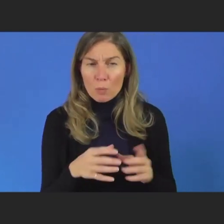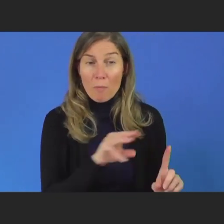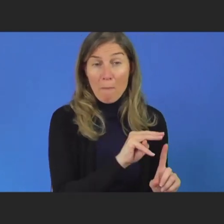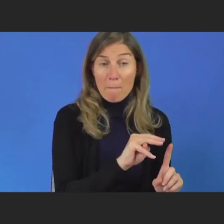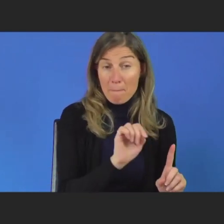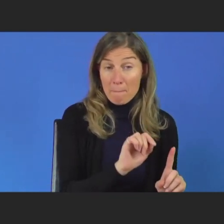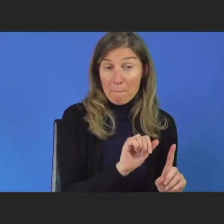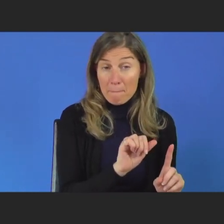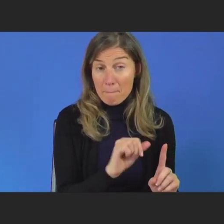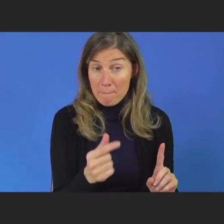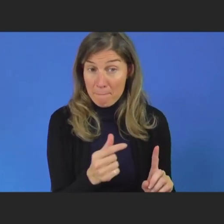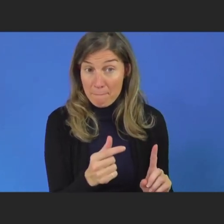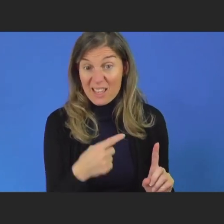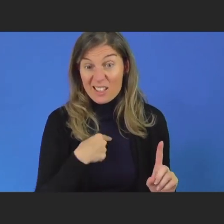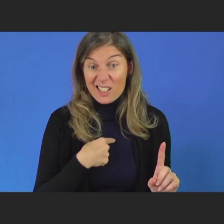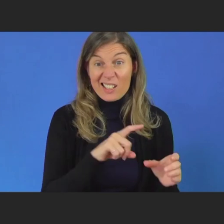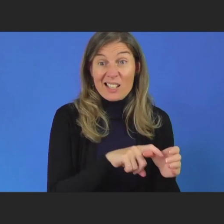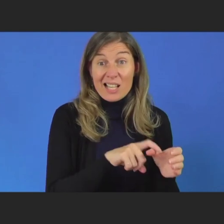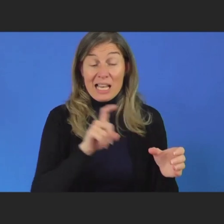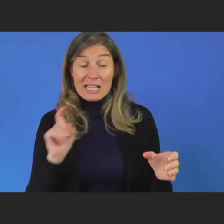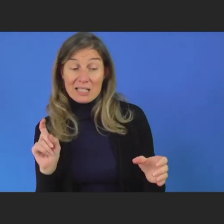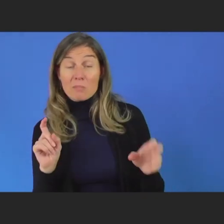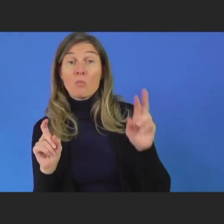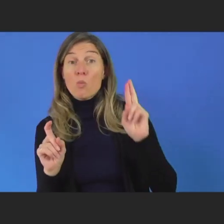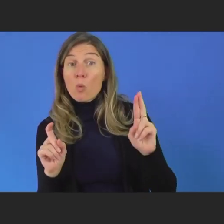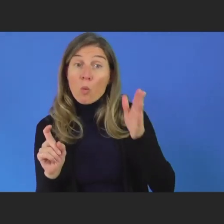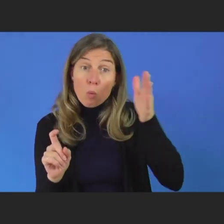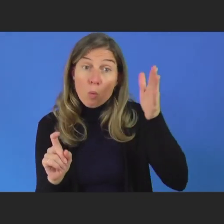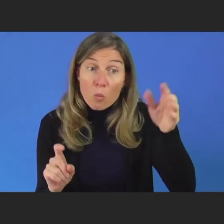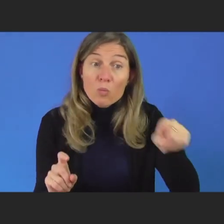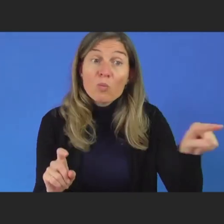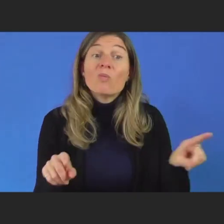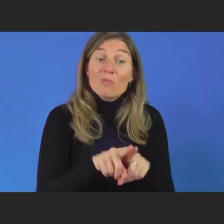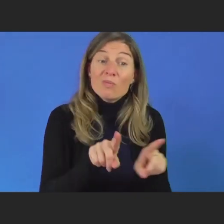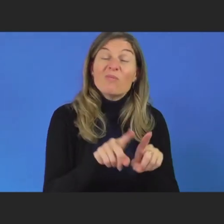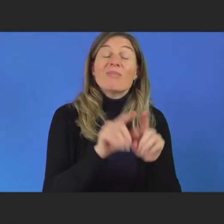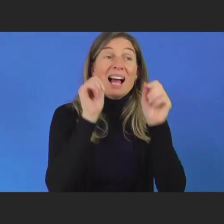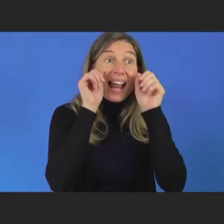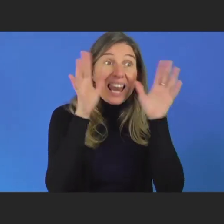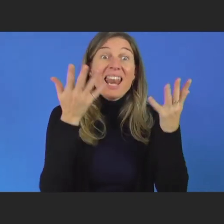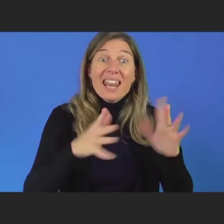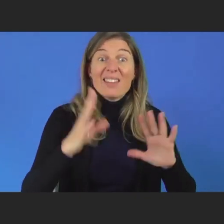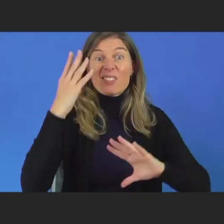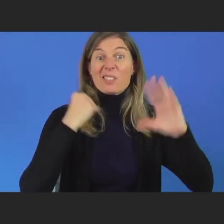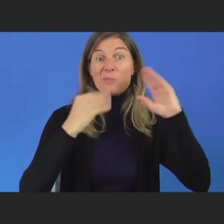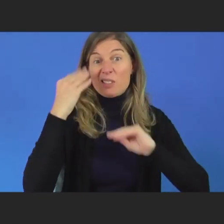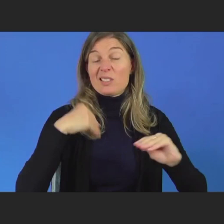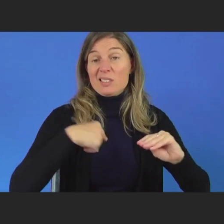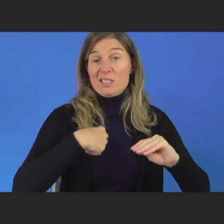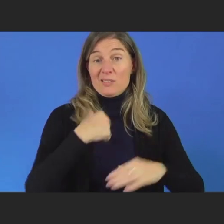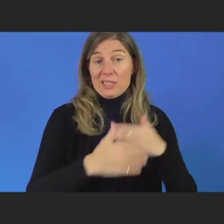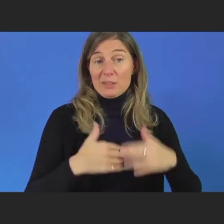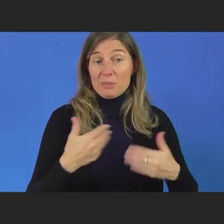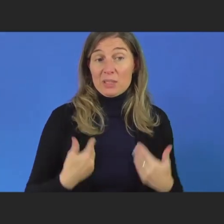members also have accessibility and lived experience of disability. So as I